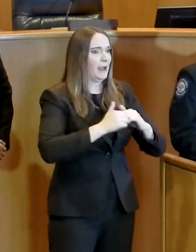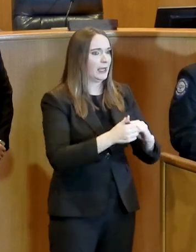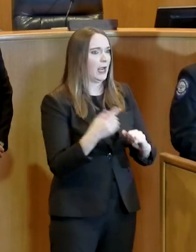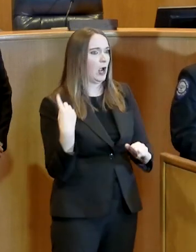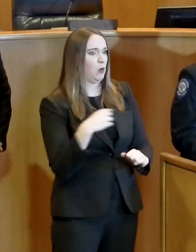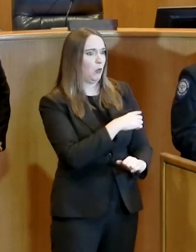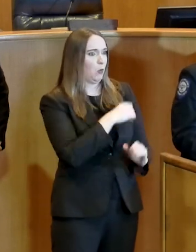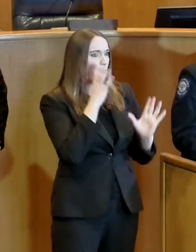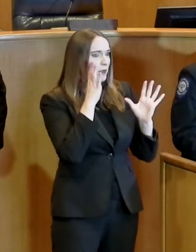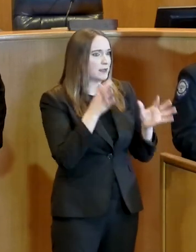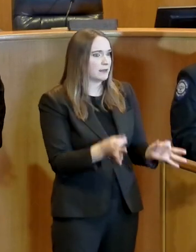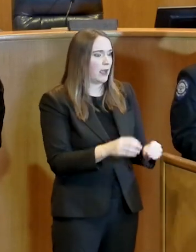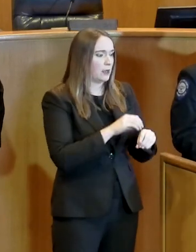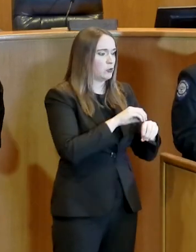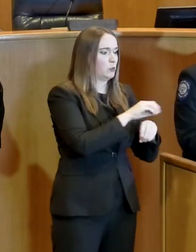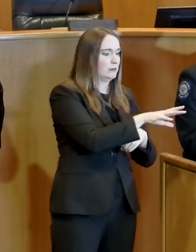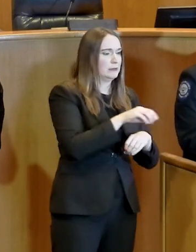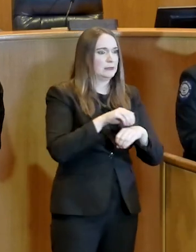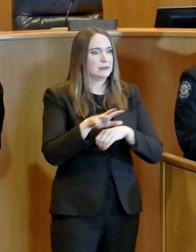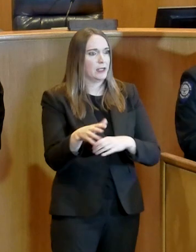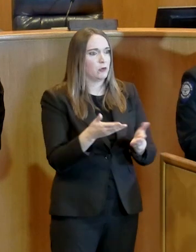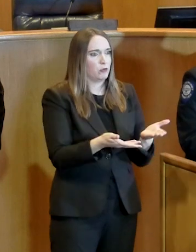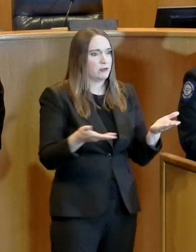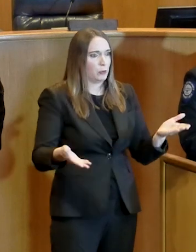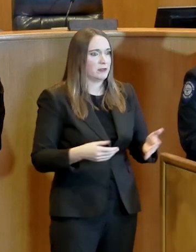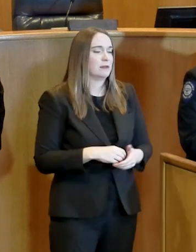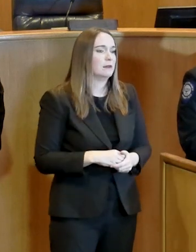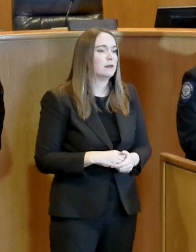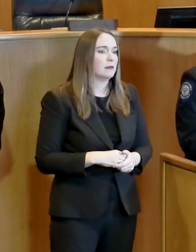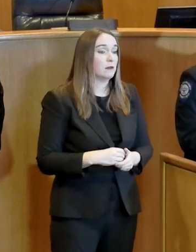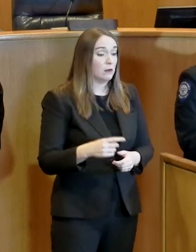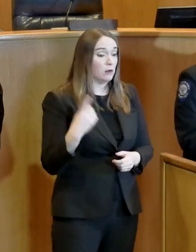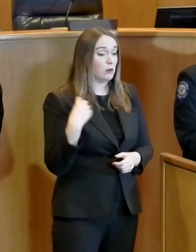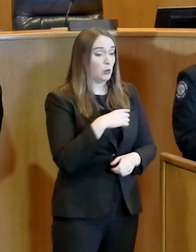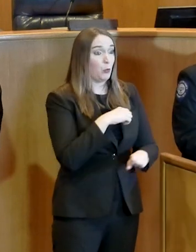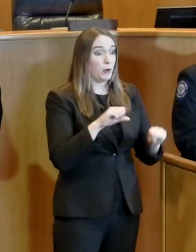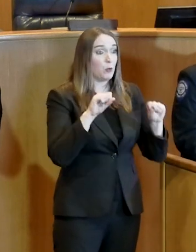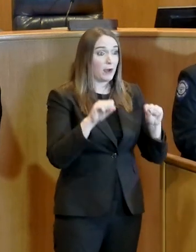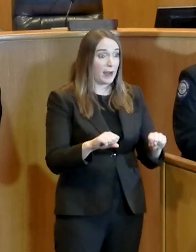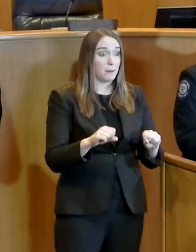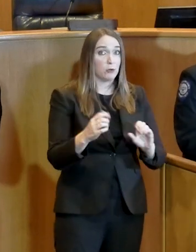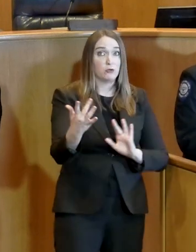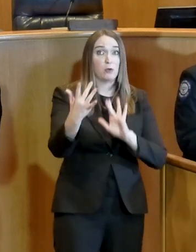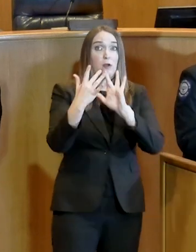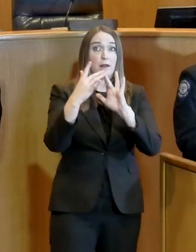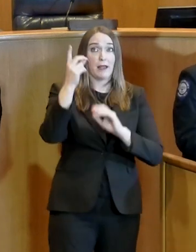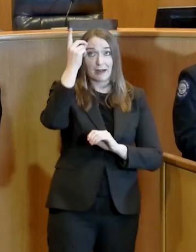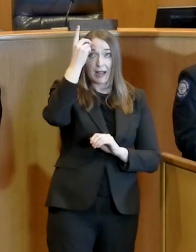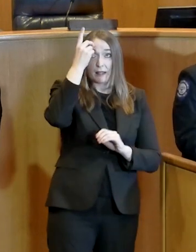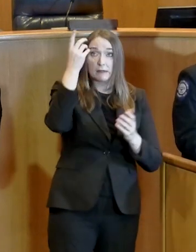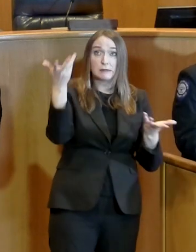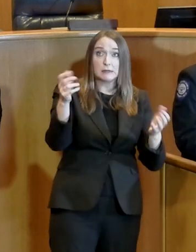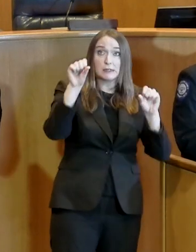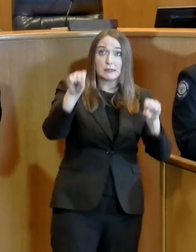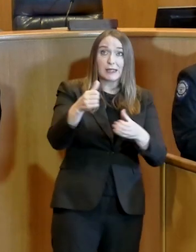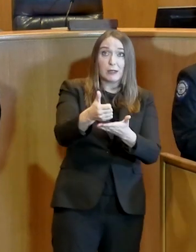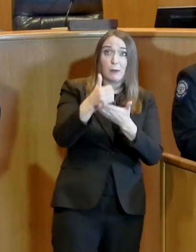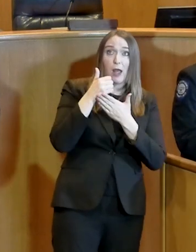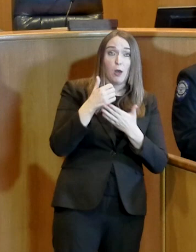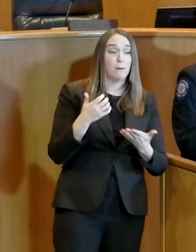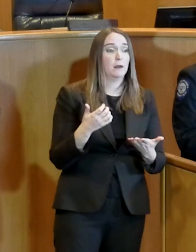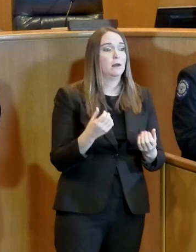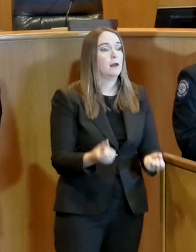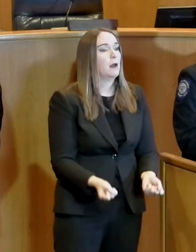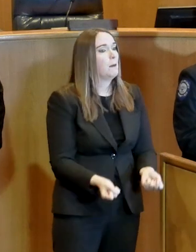from an enforcement standpoint, we were able to reach out early and say, can we get your help? And, in fact, a lot of the restaurants had already